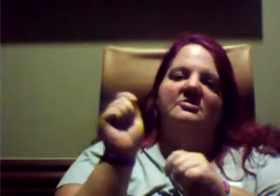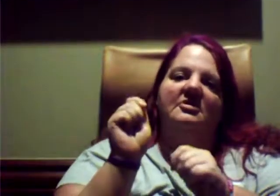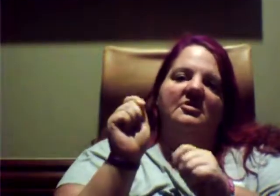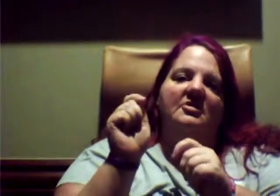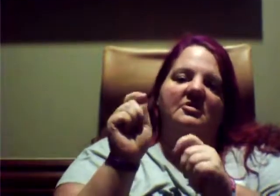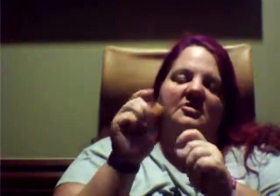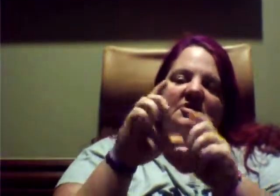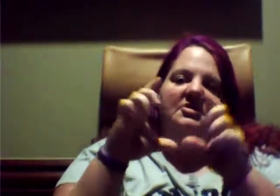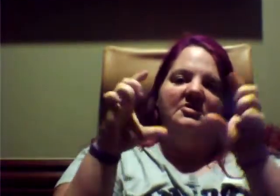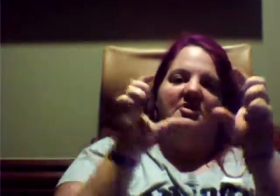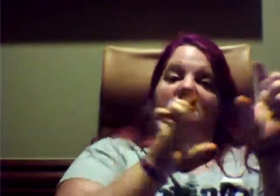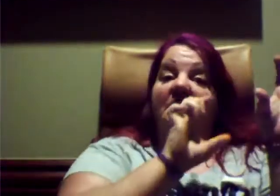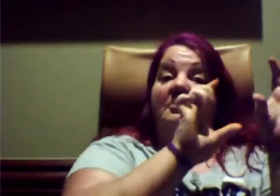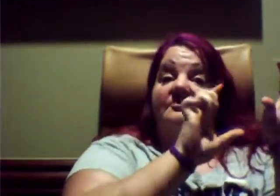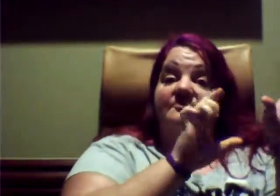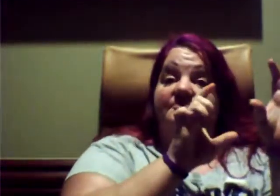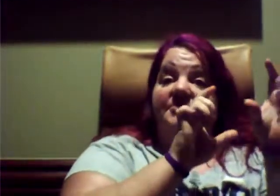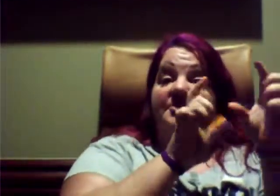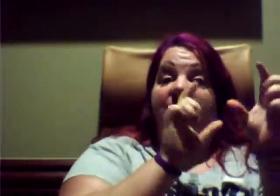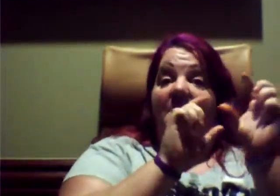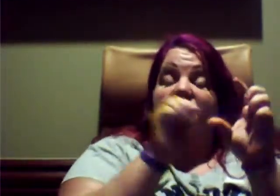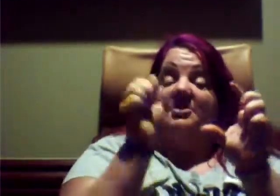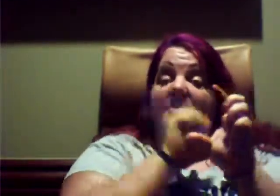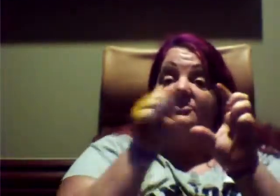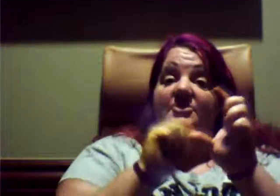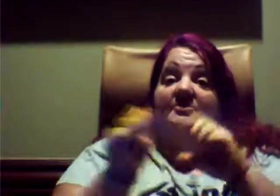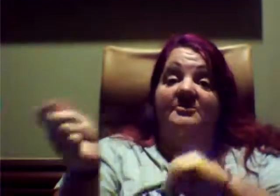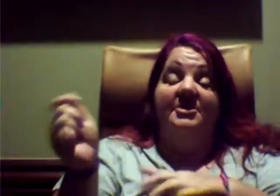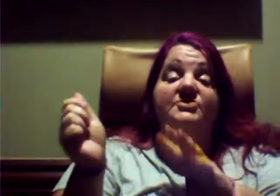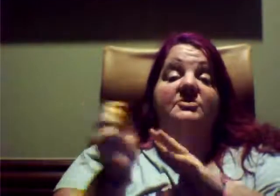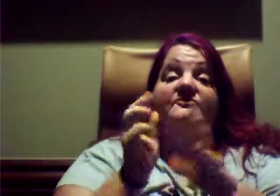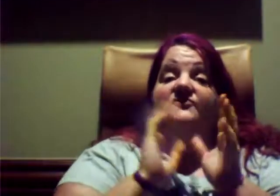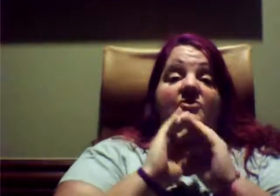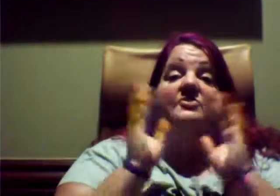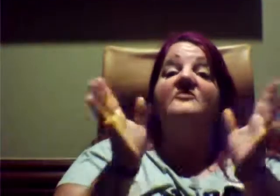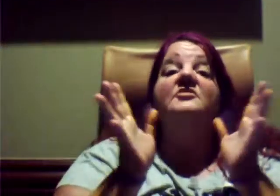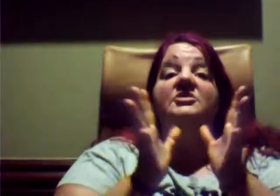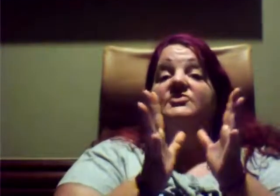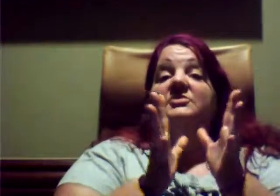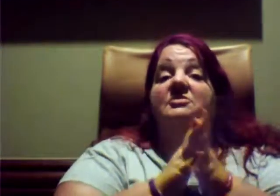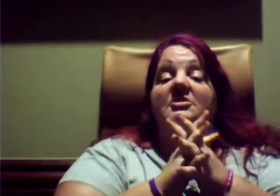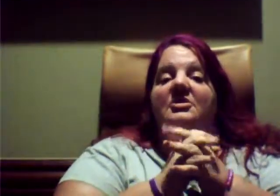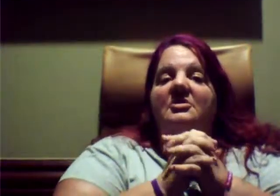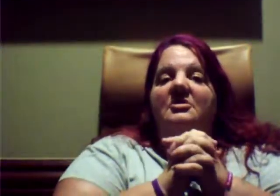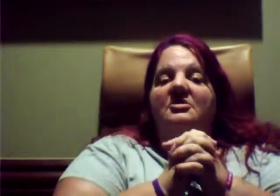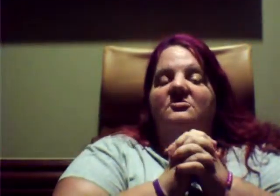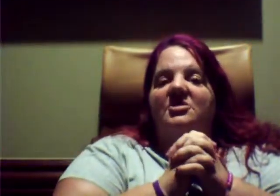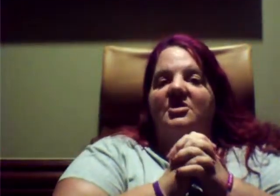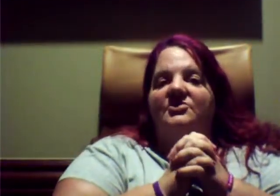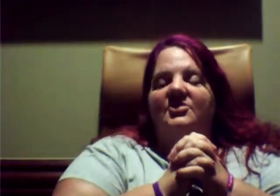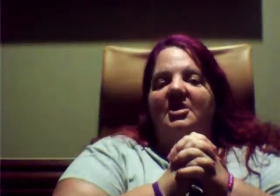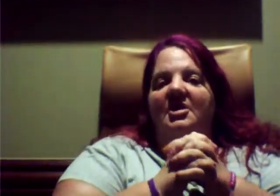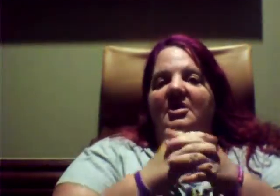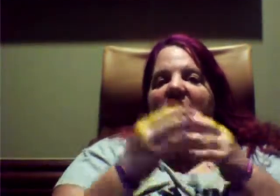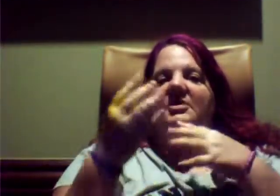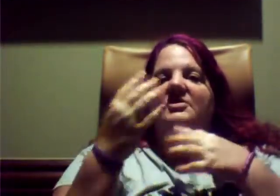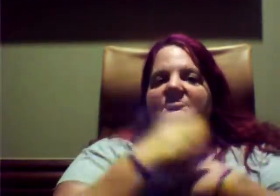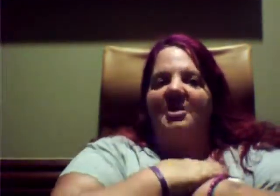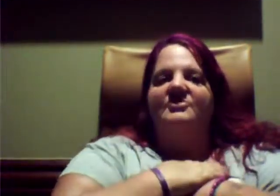on my desktop. So all I've got to do is copy and paste it to whoever needs it. Because it is